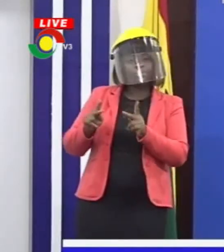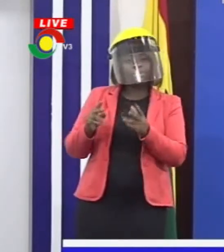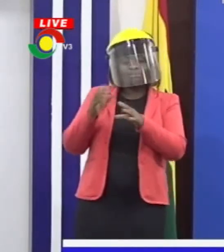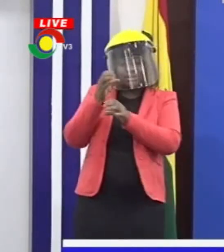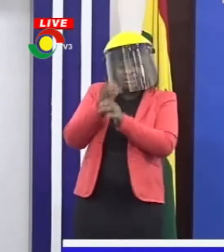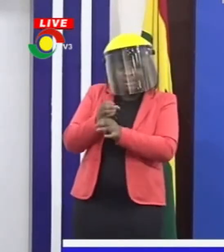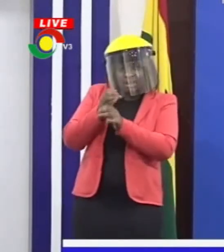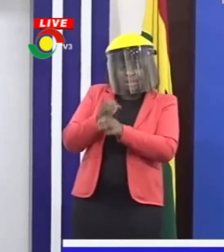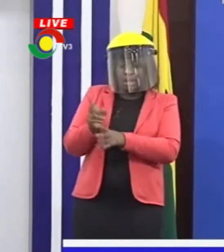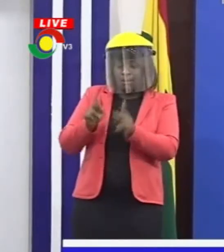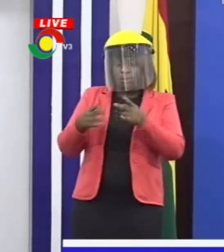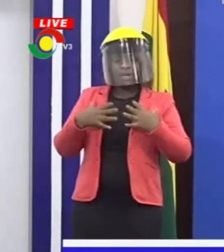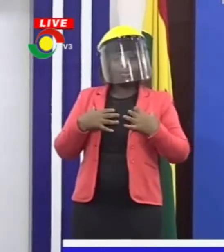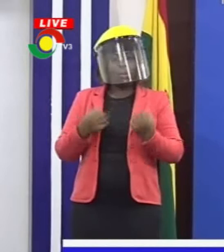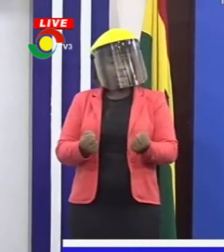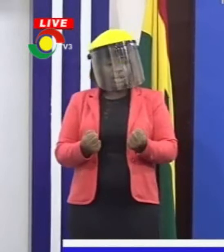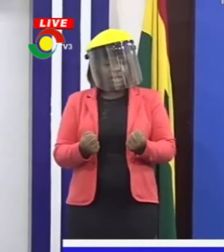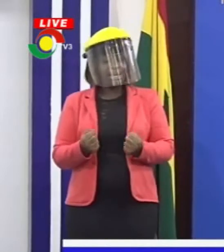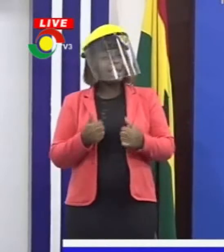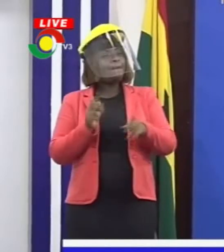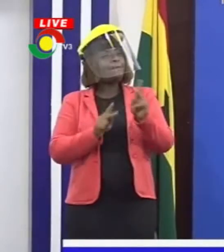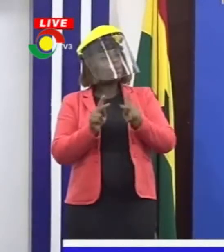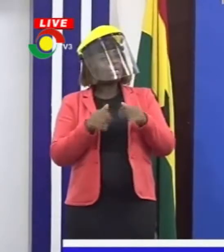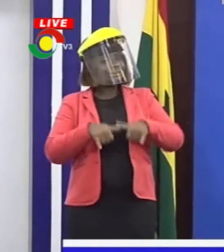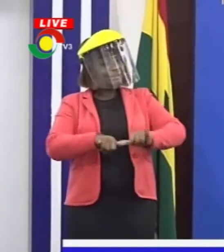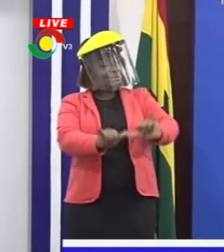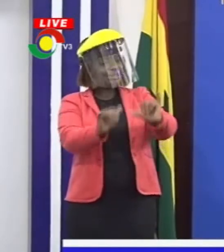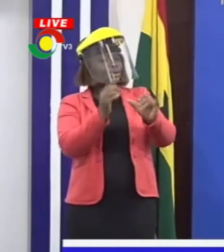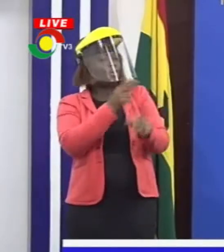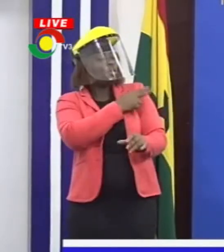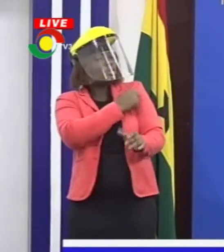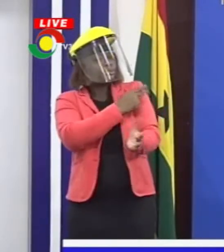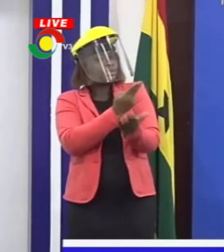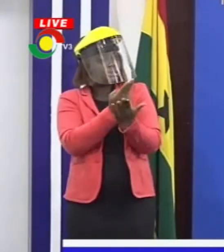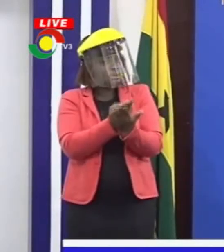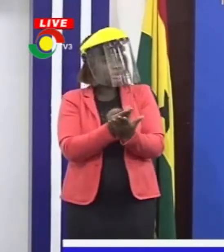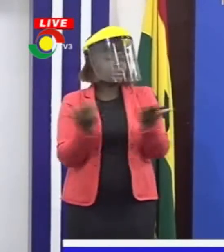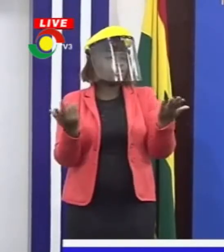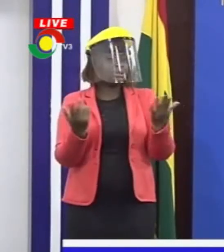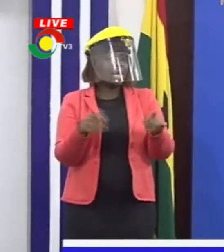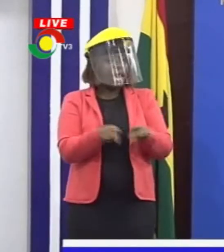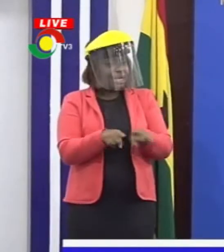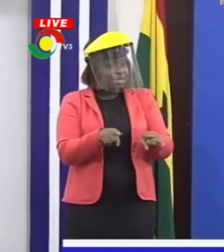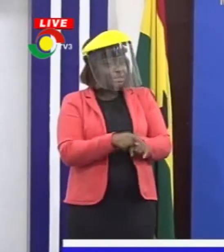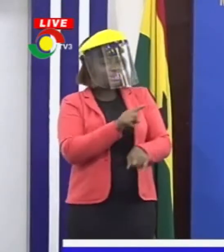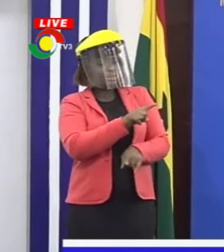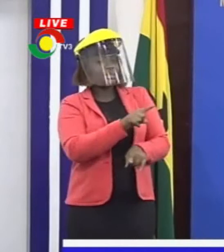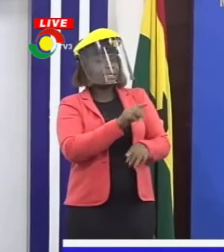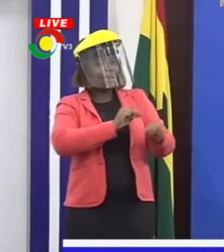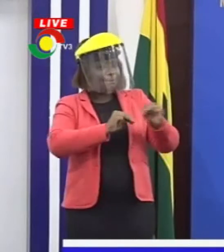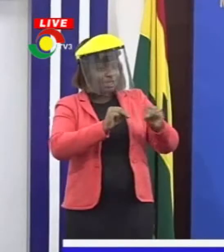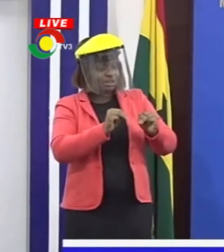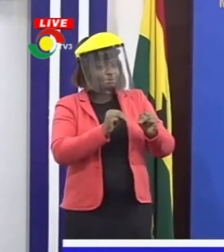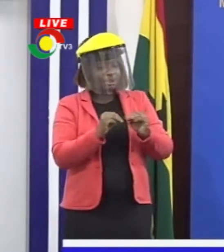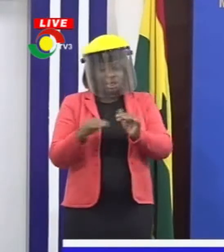who have recovered and the active cases are the people that is of concern as far as clinical management and